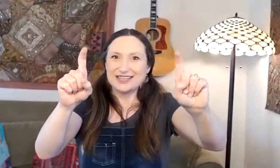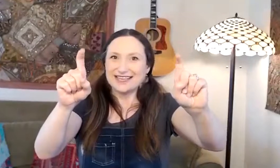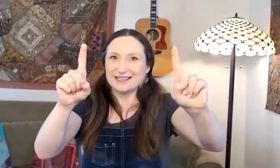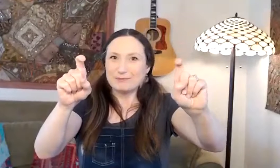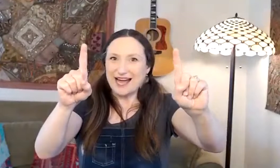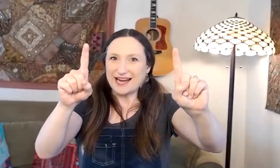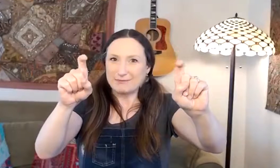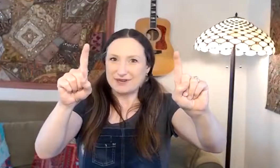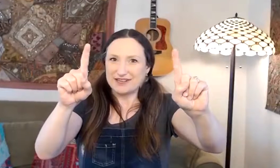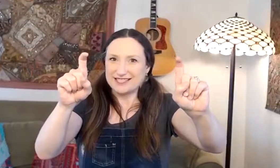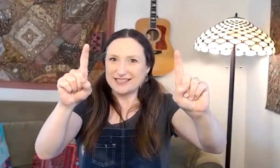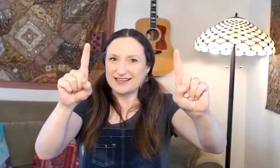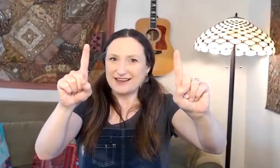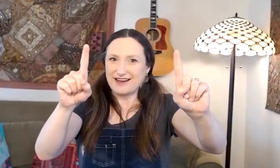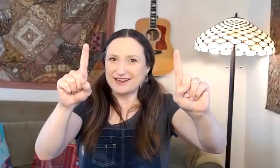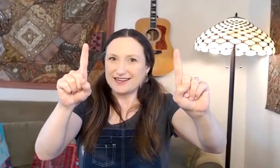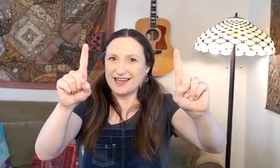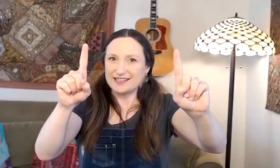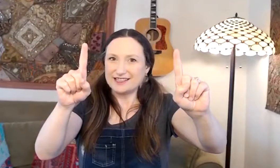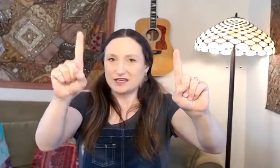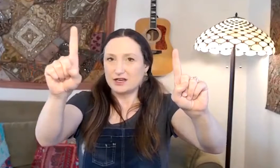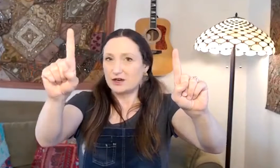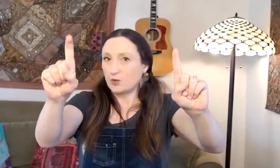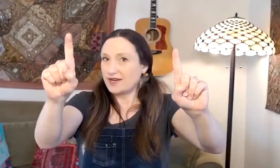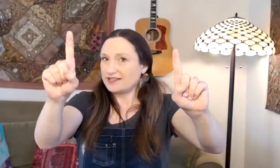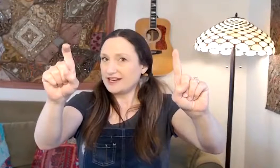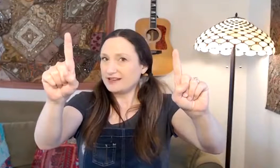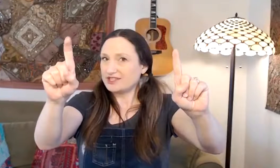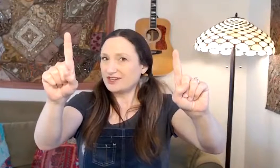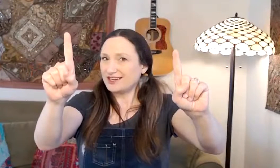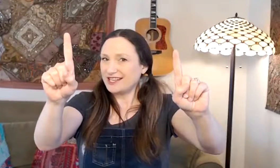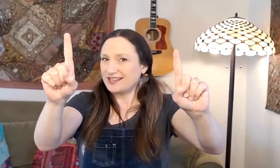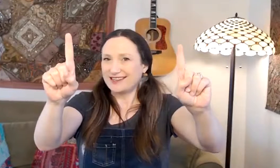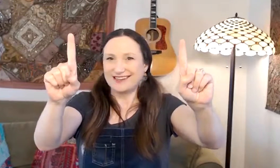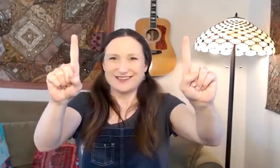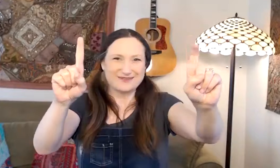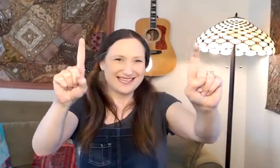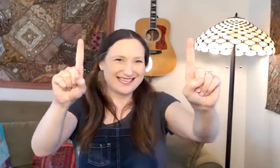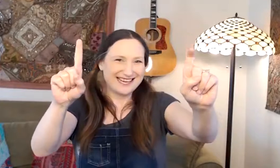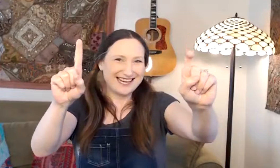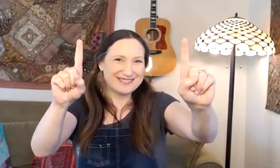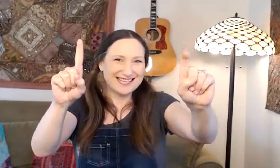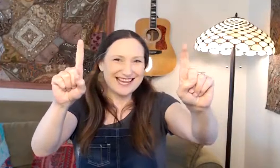little black birds sitting on a gate. One named Early. One named Late.